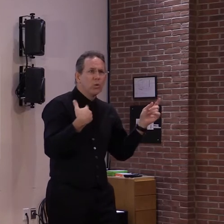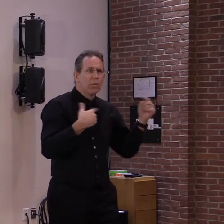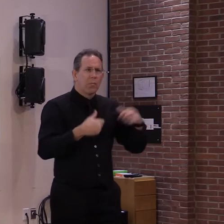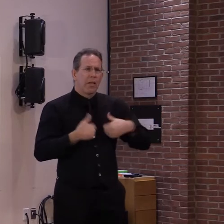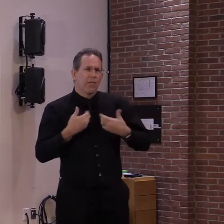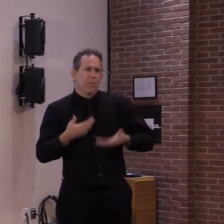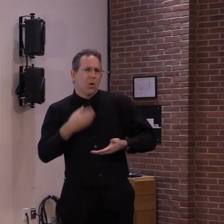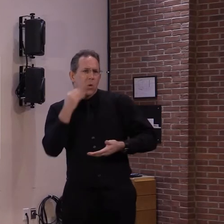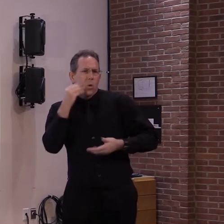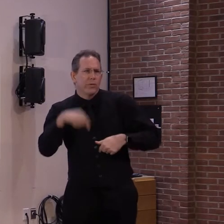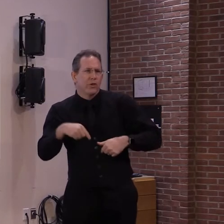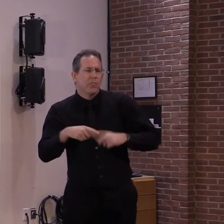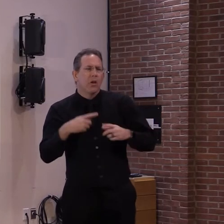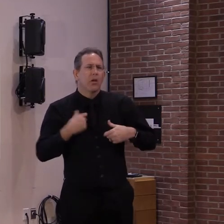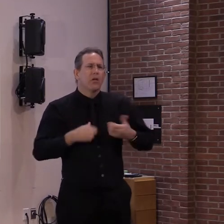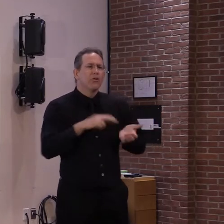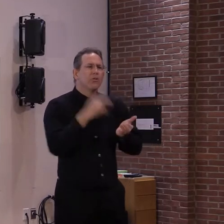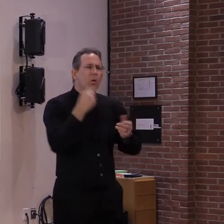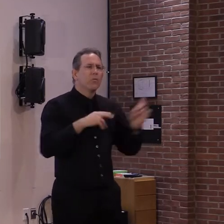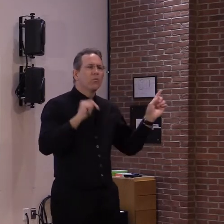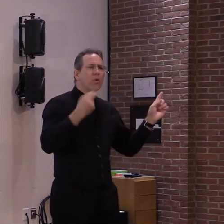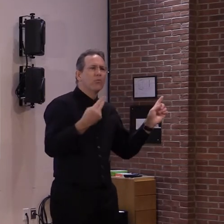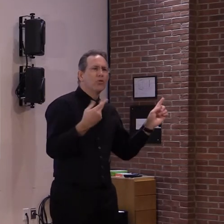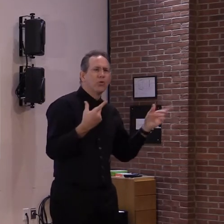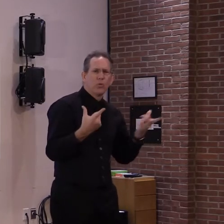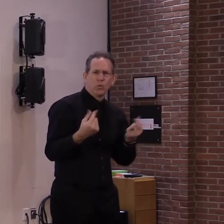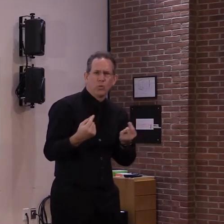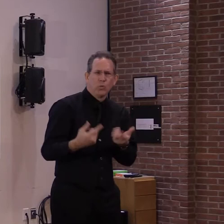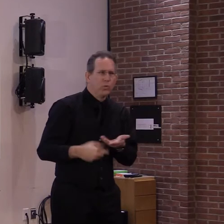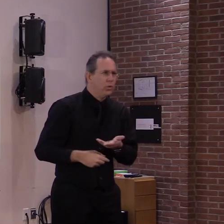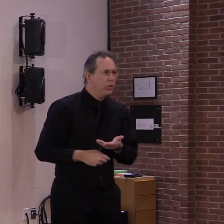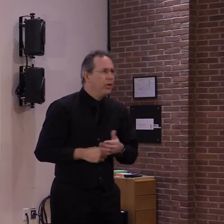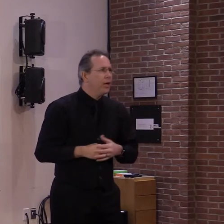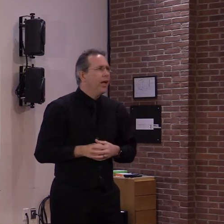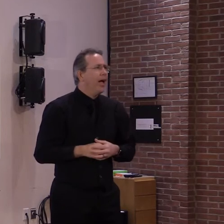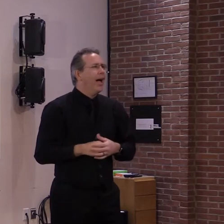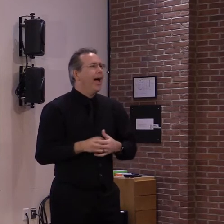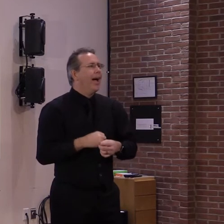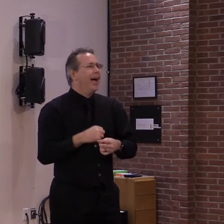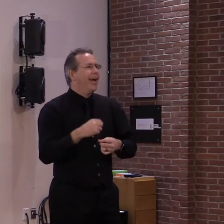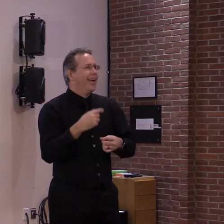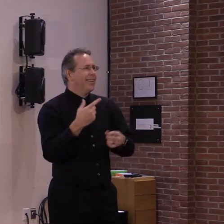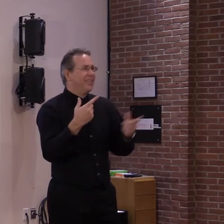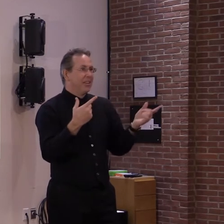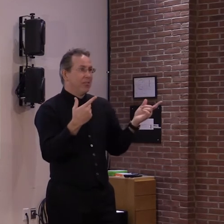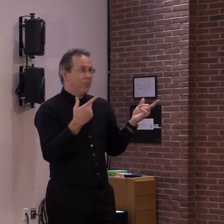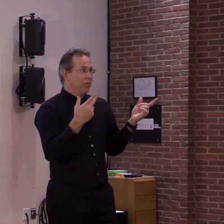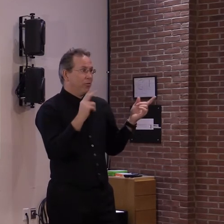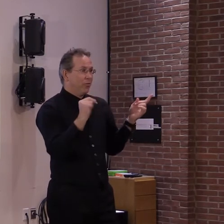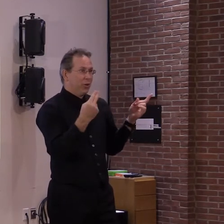Okay. Yeah. by the way, unless they can get it in New Hampshire, go ahead.